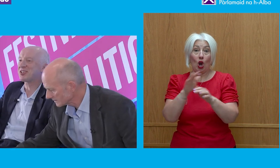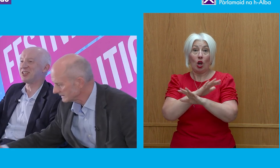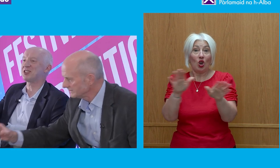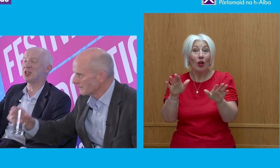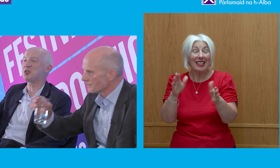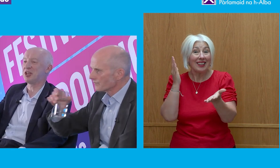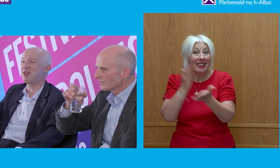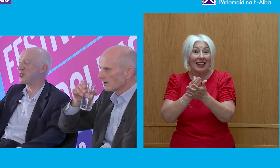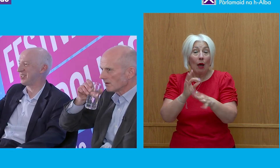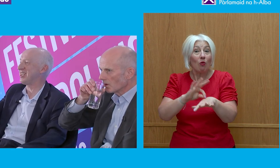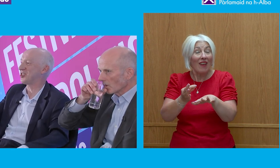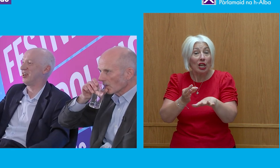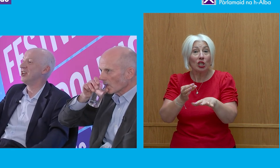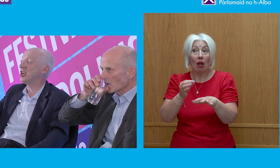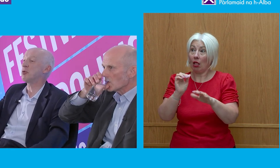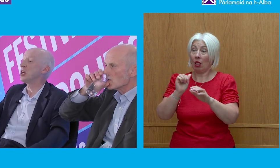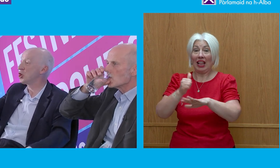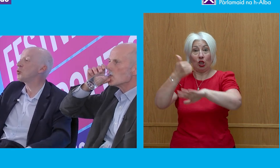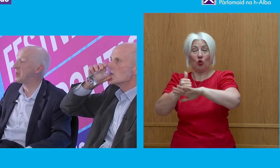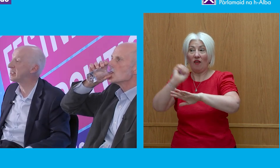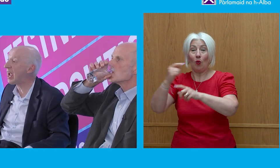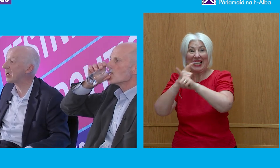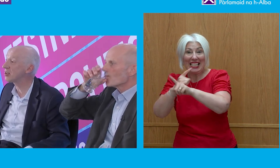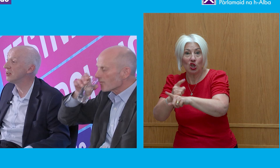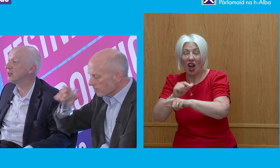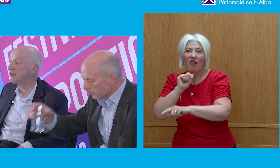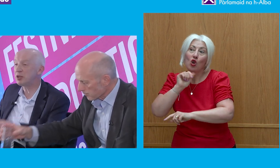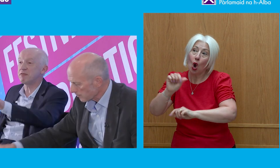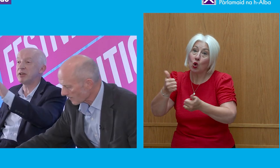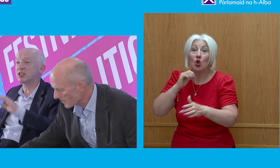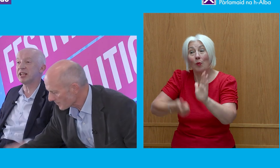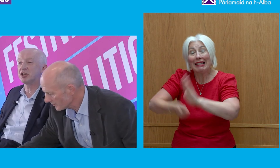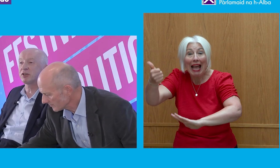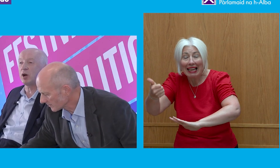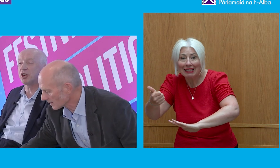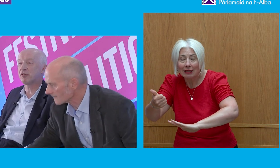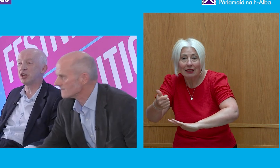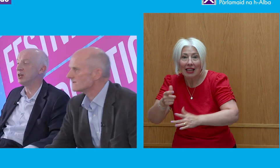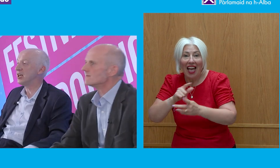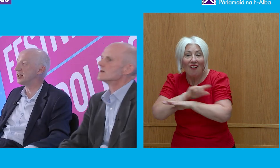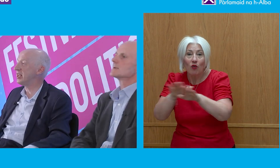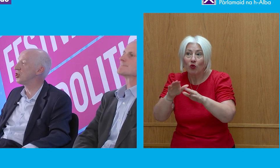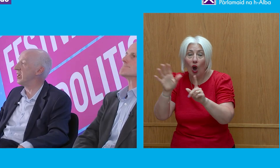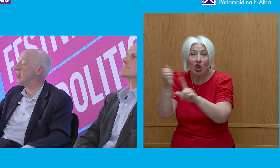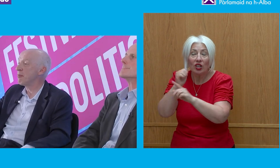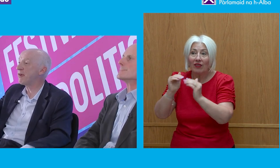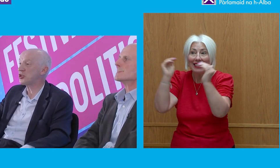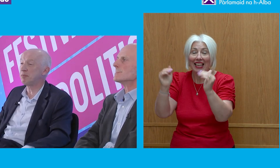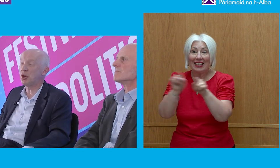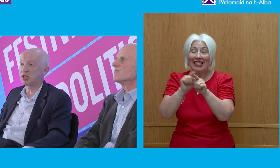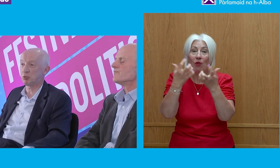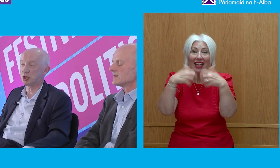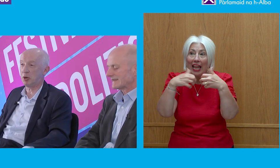you were at a professional institution, if you were a teacher, you would be sacked. If you didn't reach the standards required of you as an engineer,